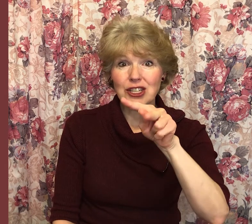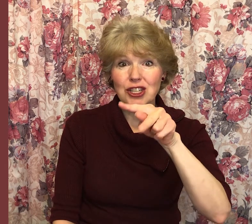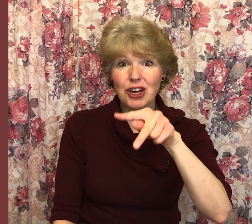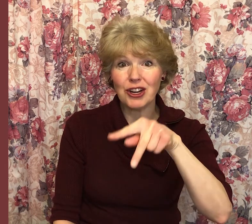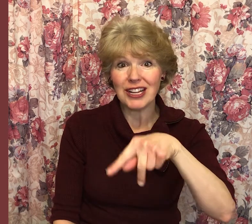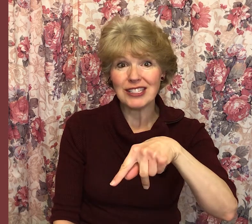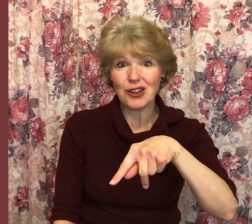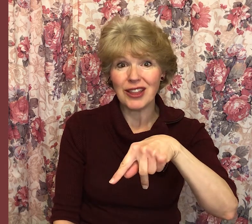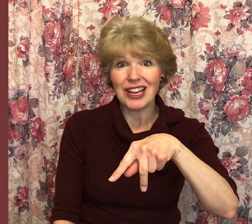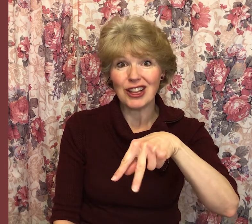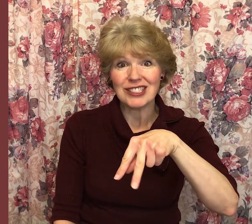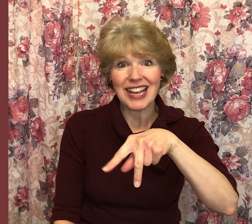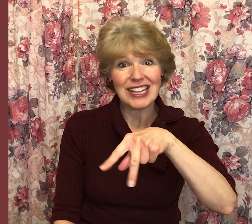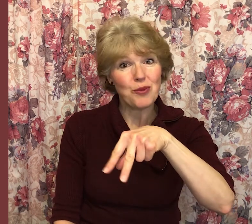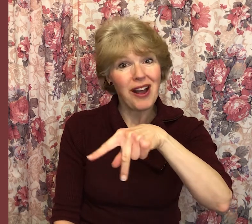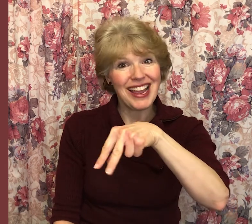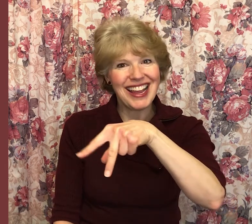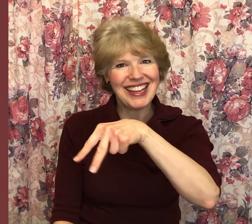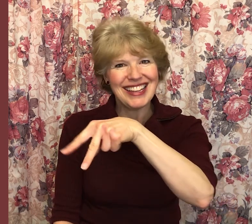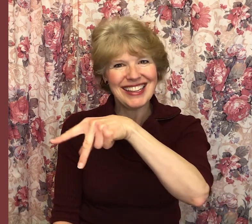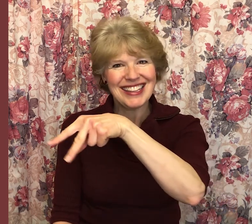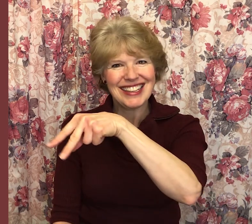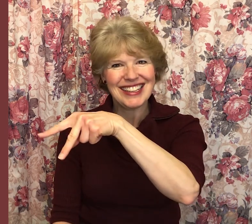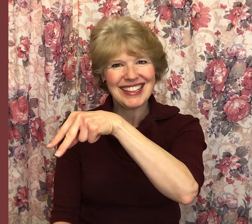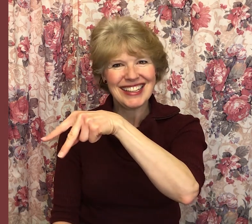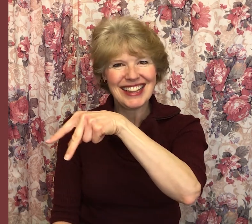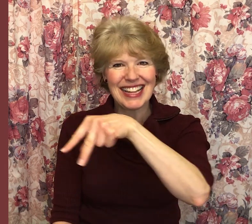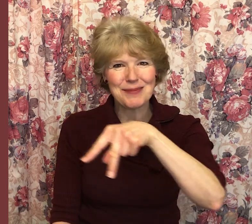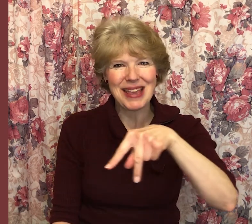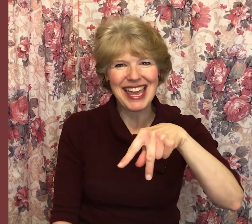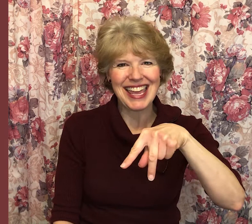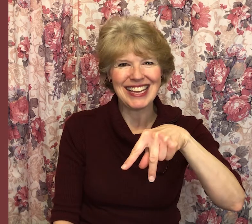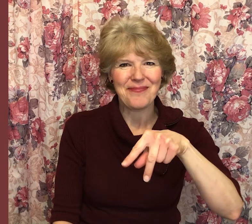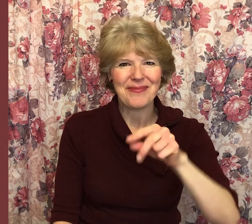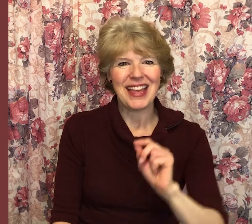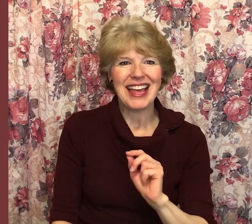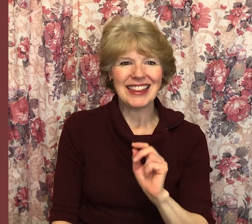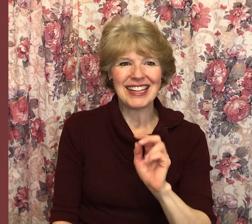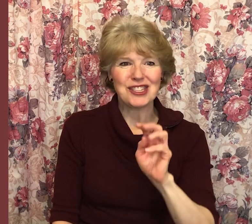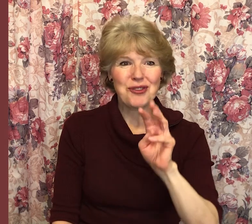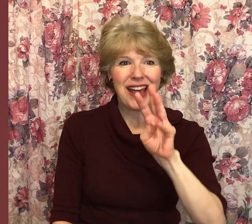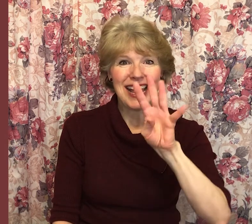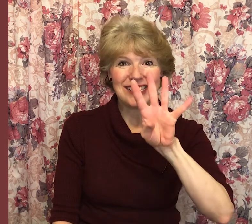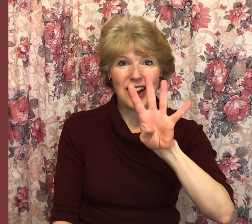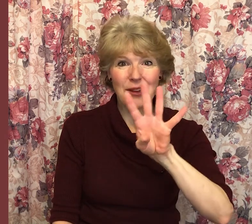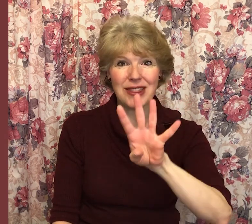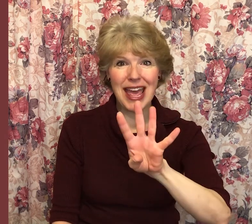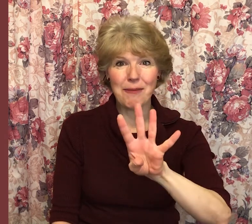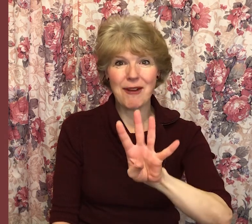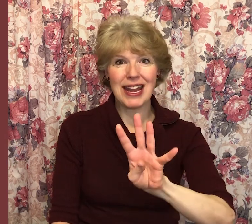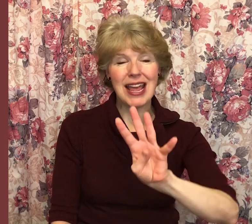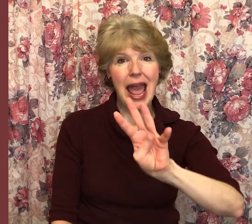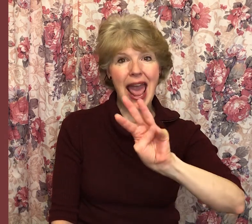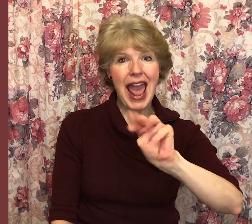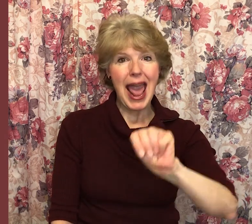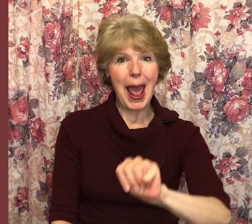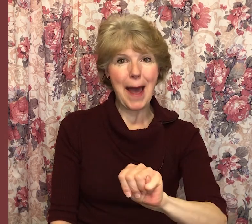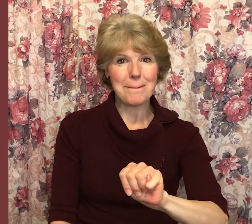turn it so that it looks like it's walking. That's P. Let's try that starting with M. Ready? M,